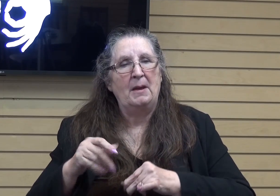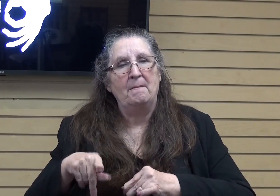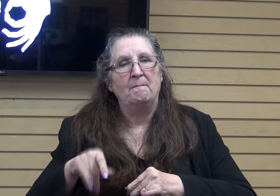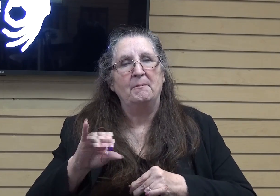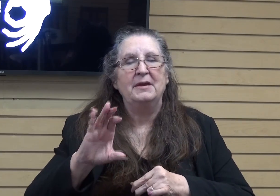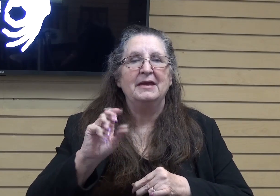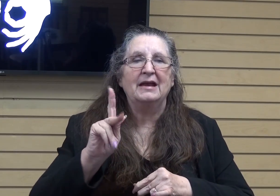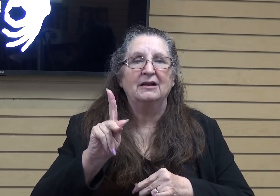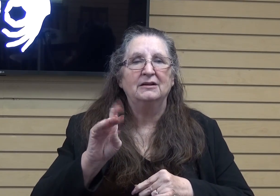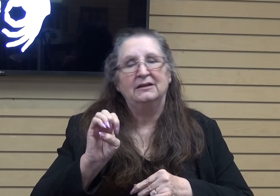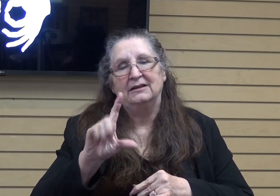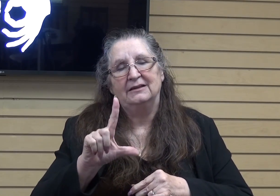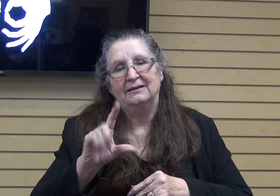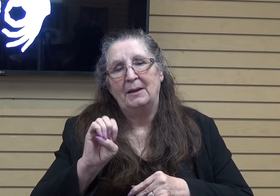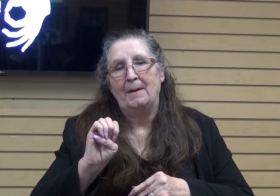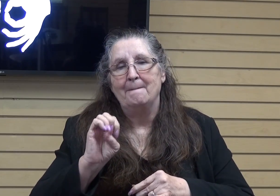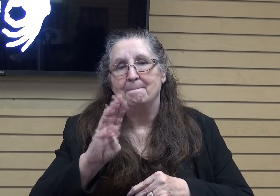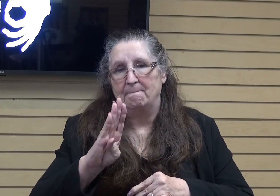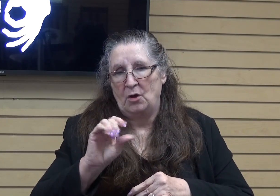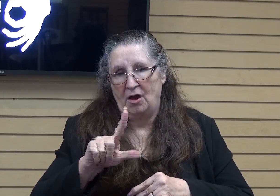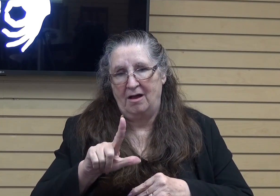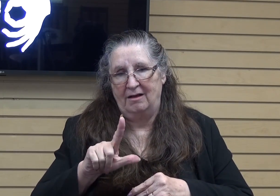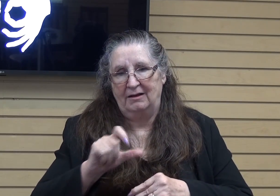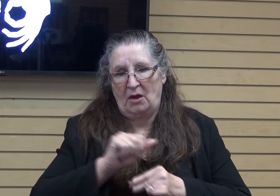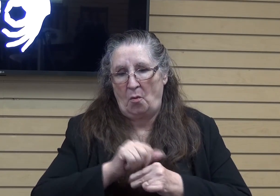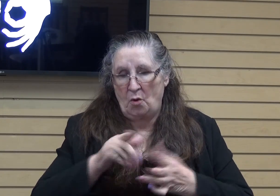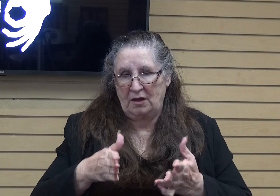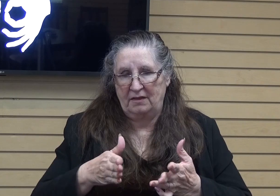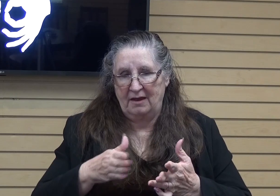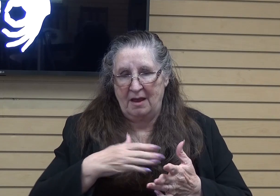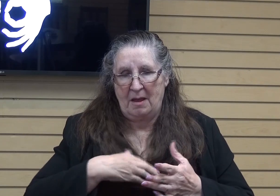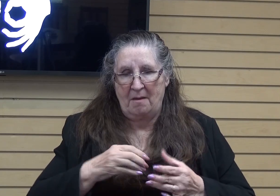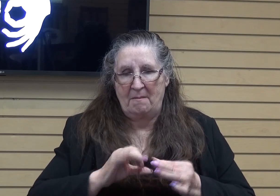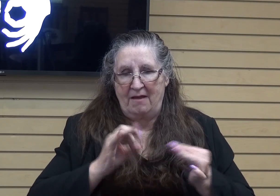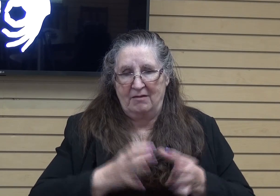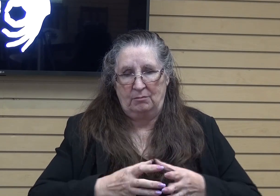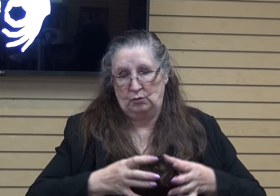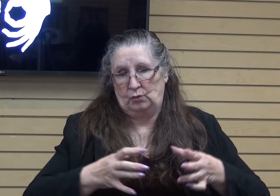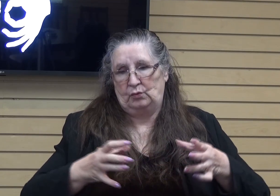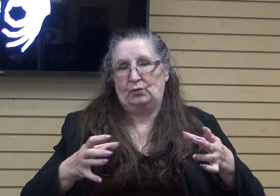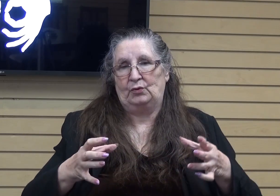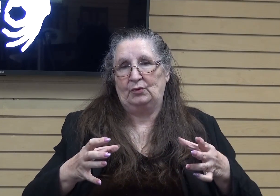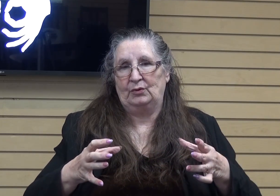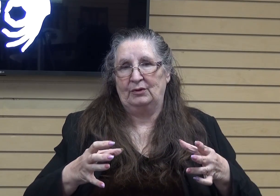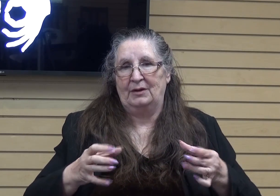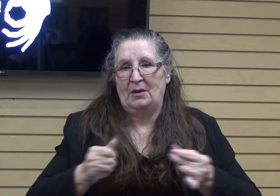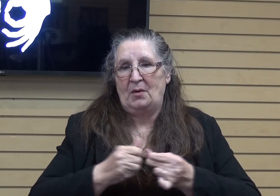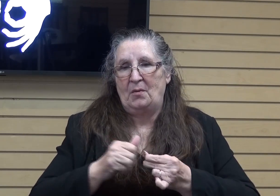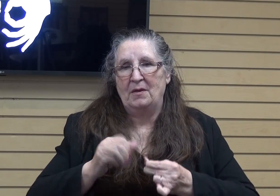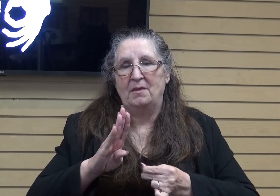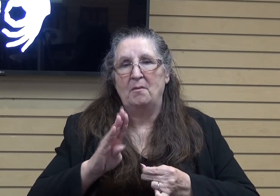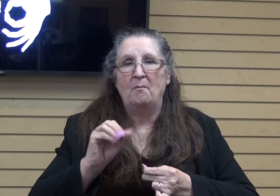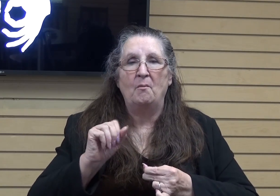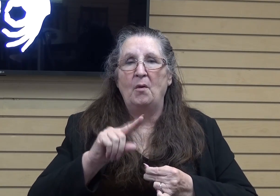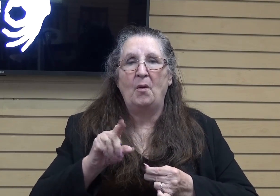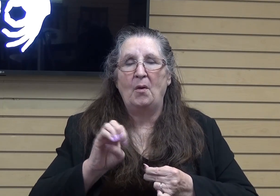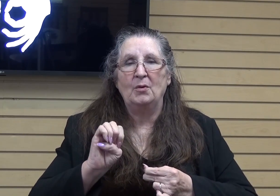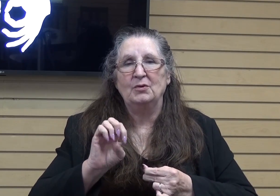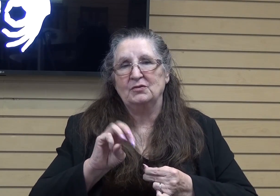my family unit has grown, and I thought I would never want to move to Hemet, but